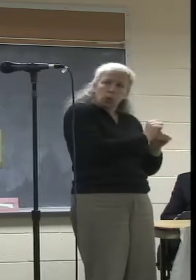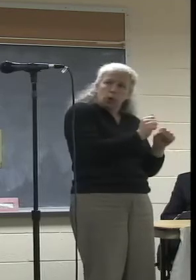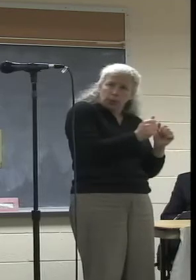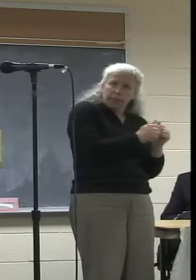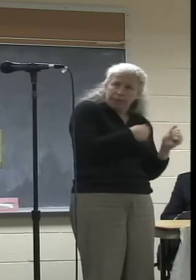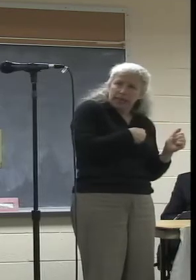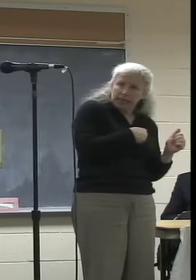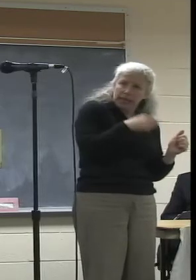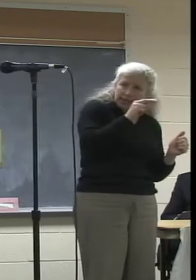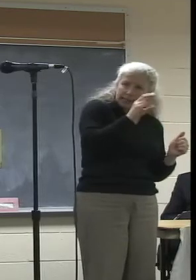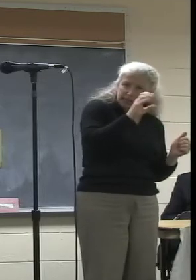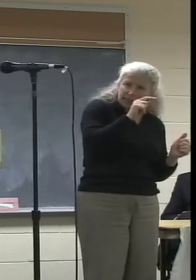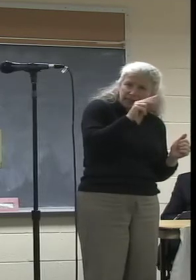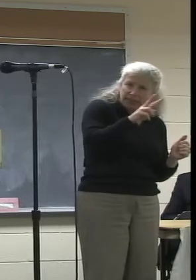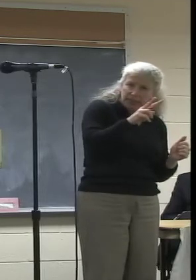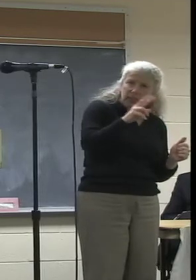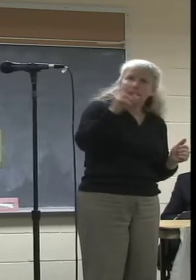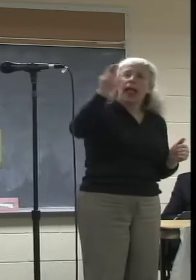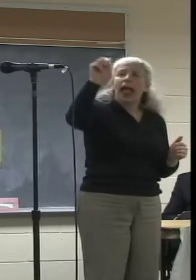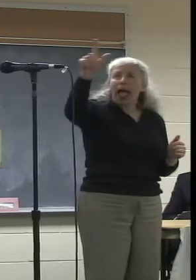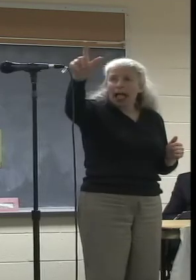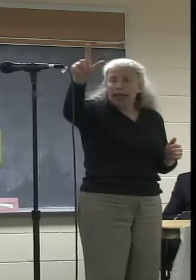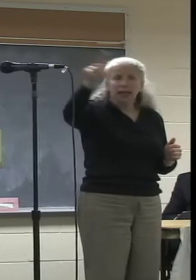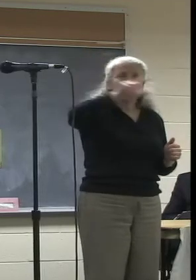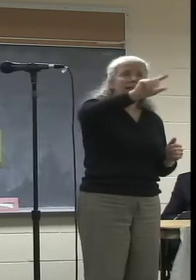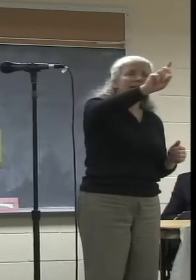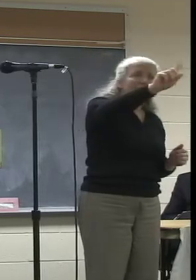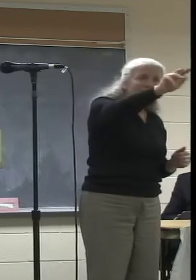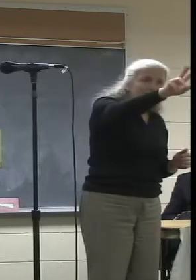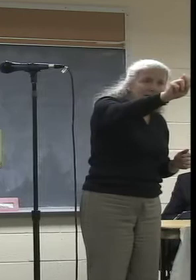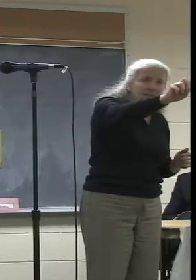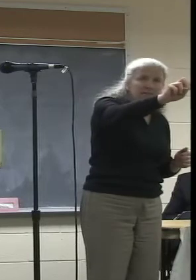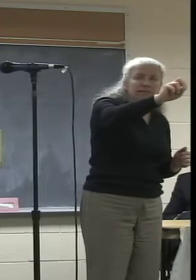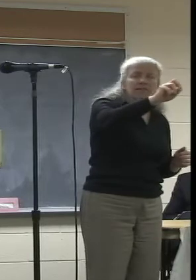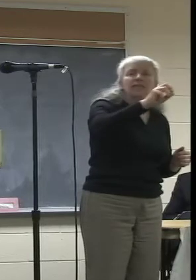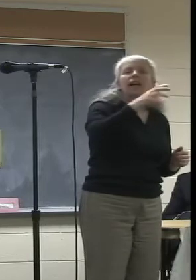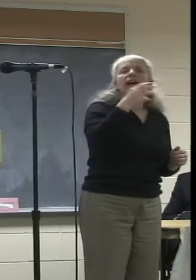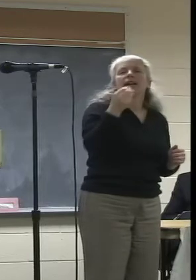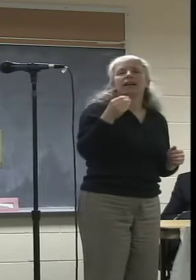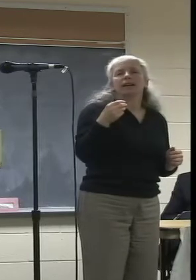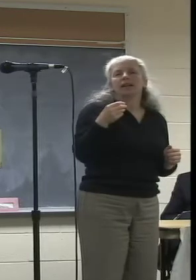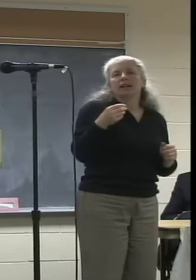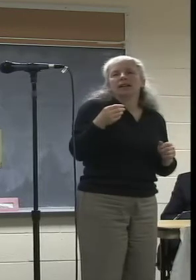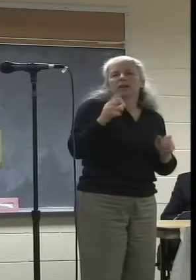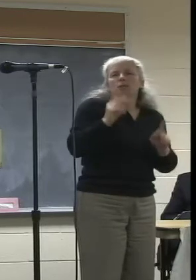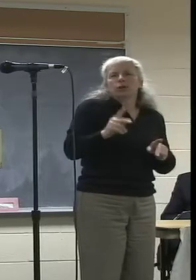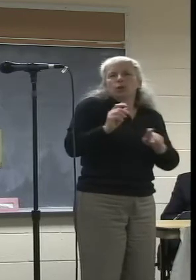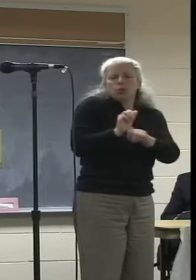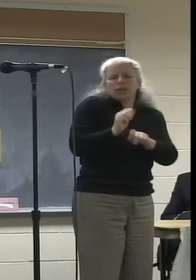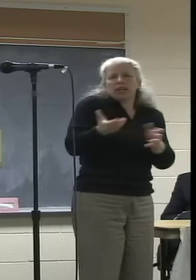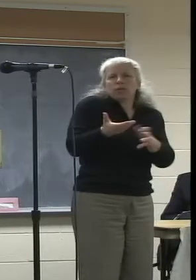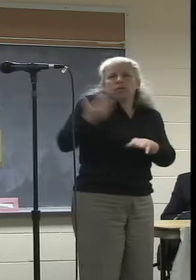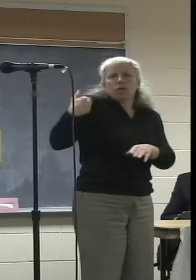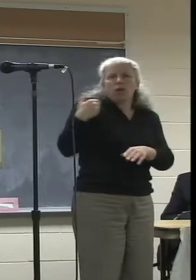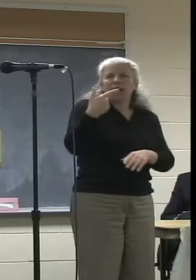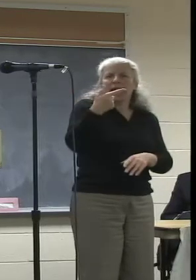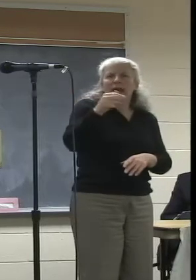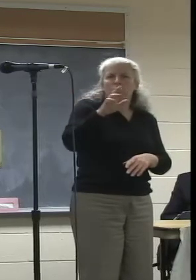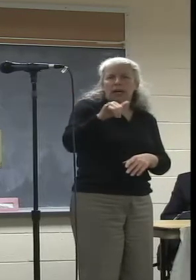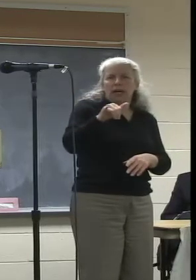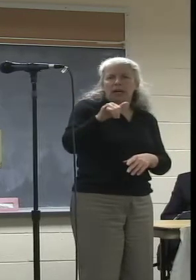and Dave and Dave's predecessor Gary did a film for me